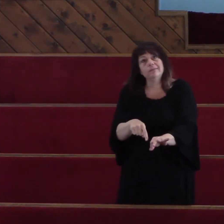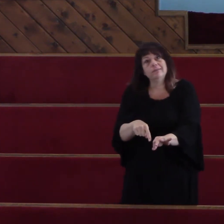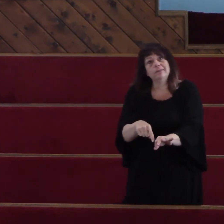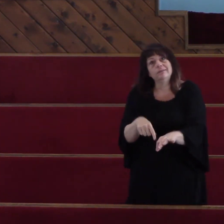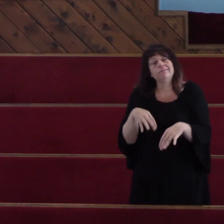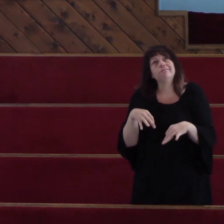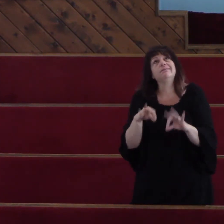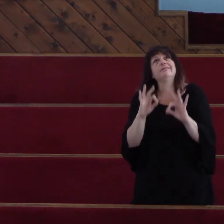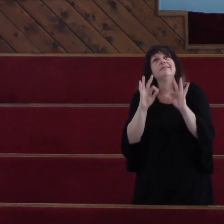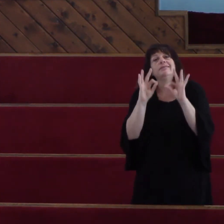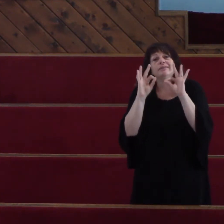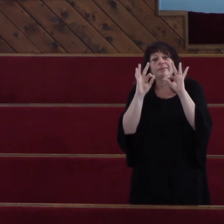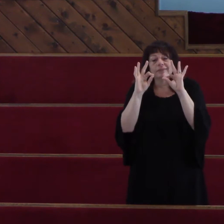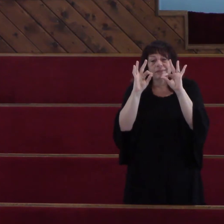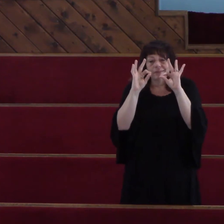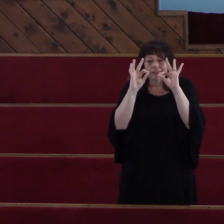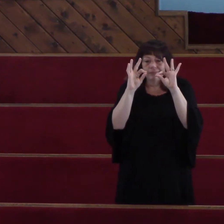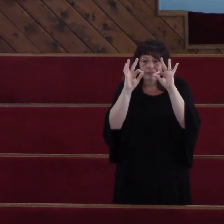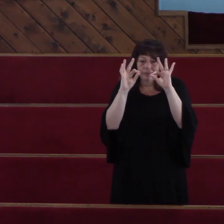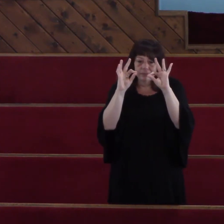at your feet